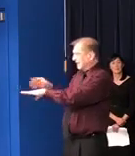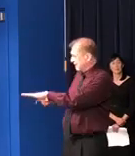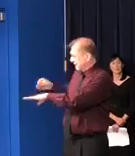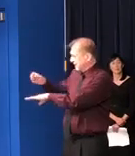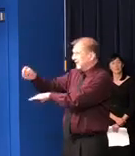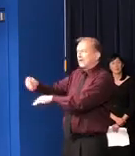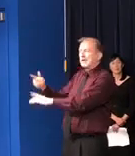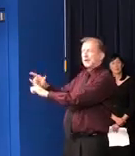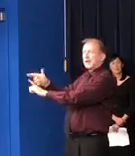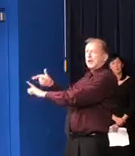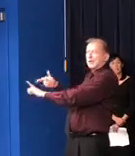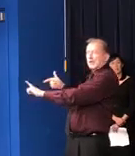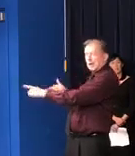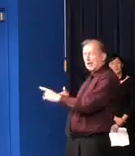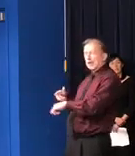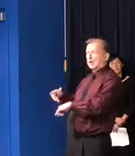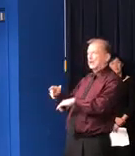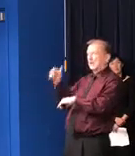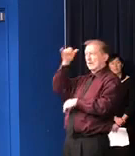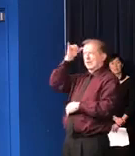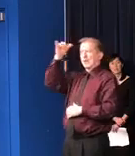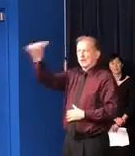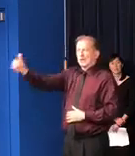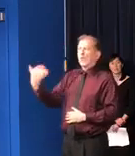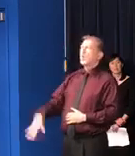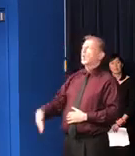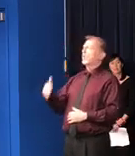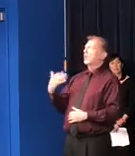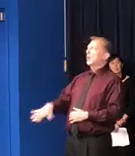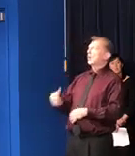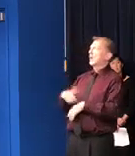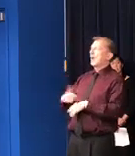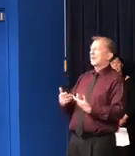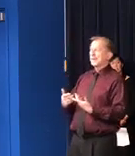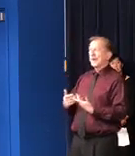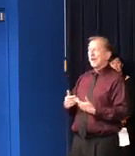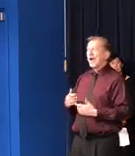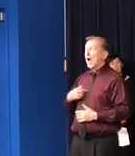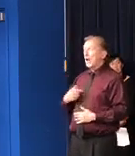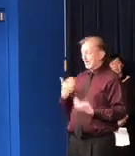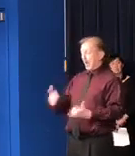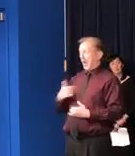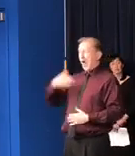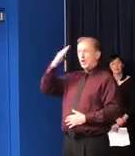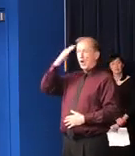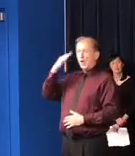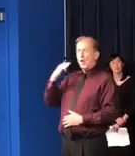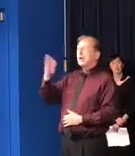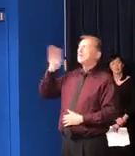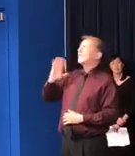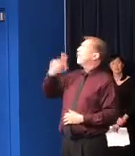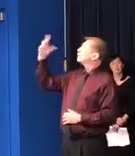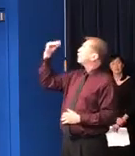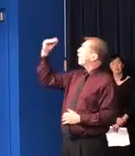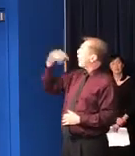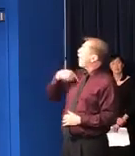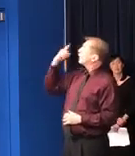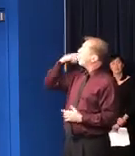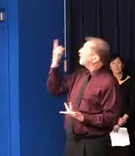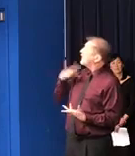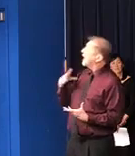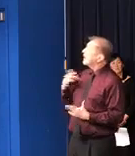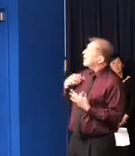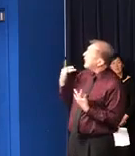at the commercial labs. So, you know, again, if I knew then what I know now, I would have gone out and,